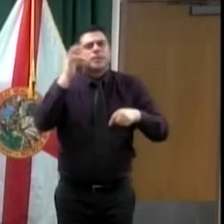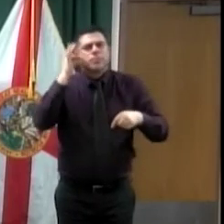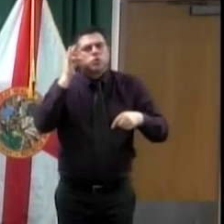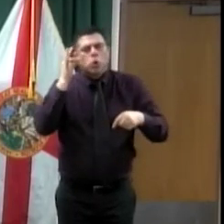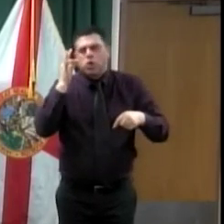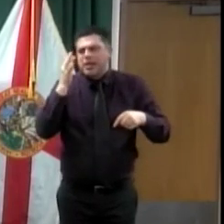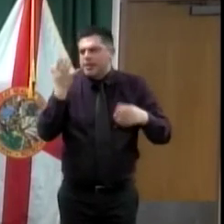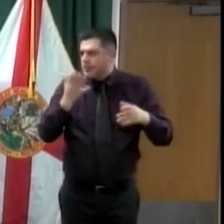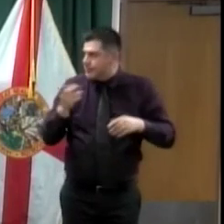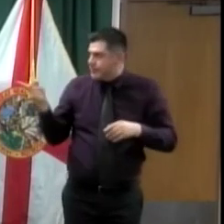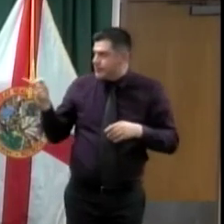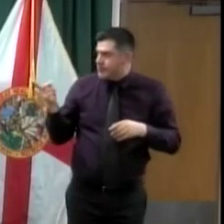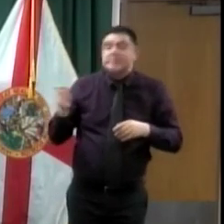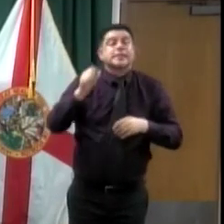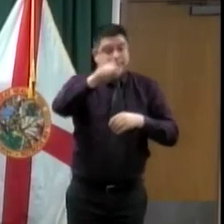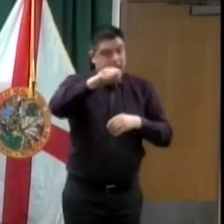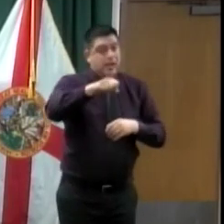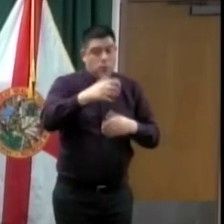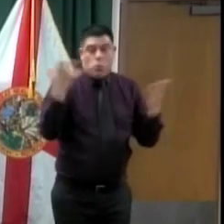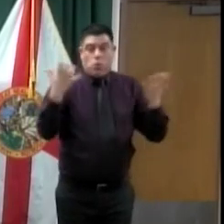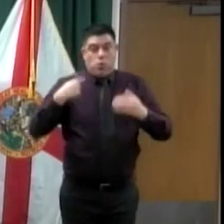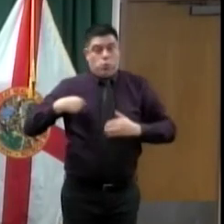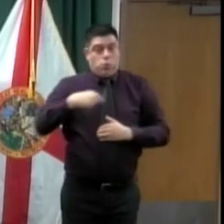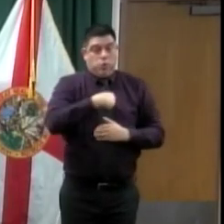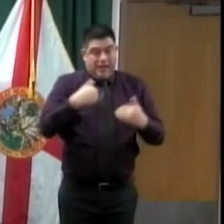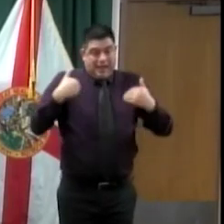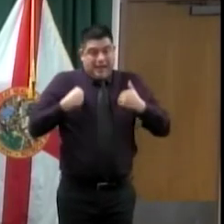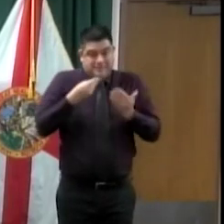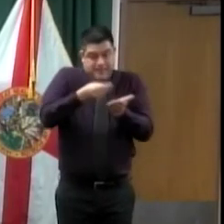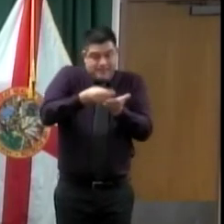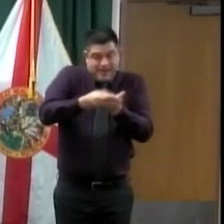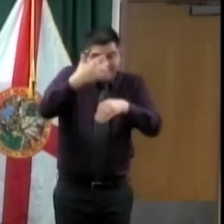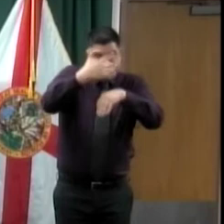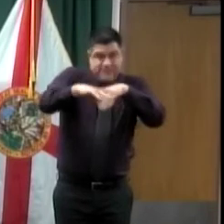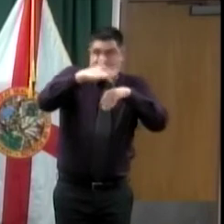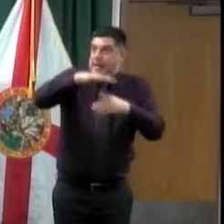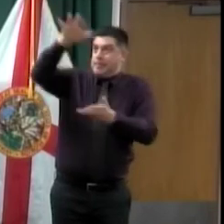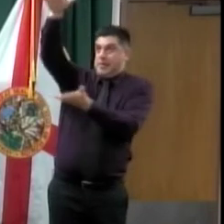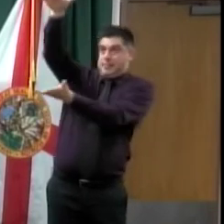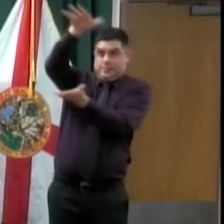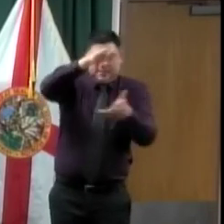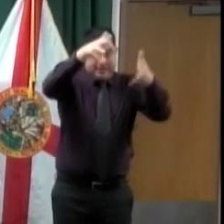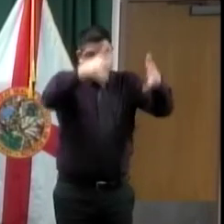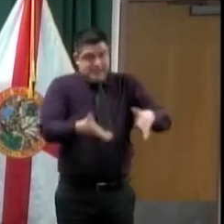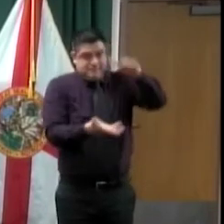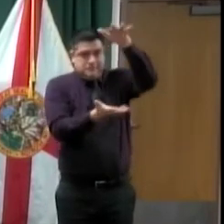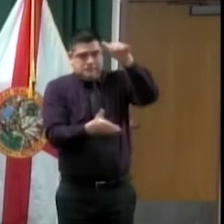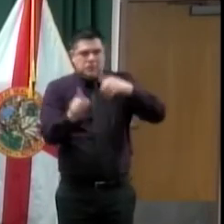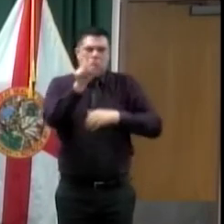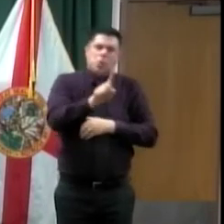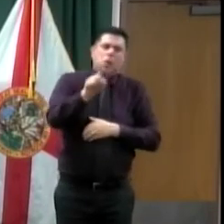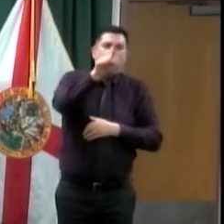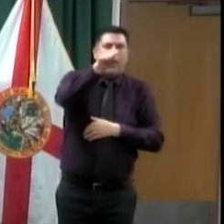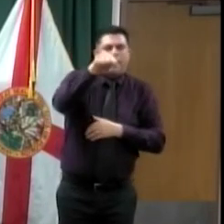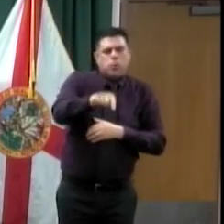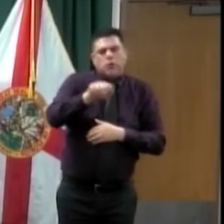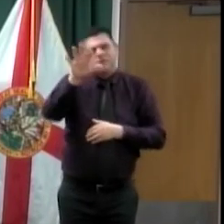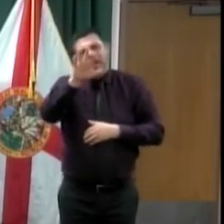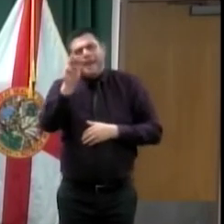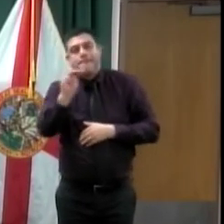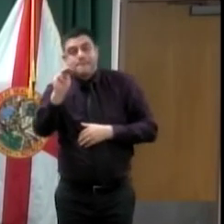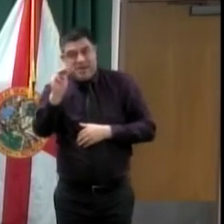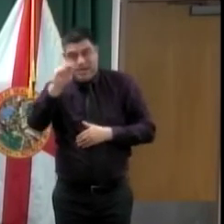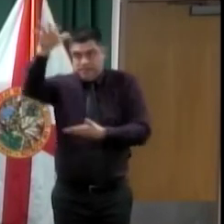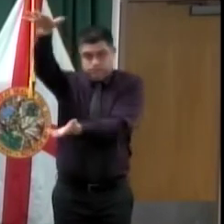of available funds. And as you can imagine, as more people lose their jobs, with the new order from the governor, we